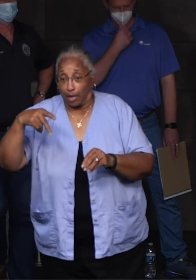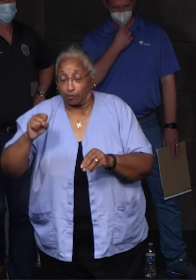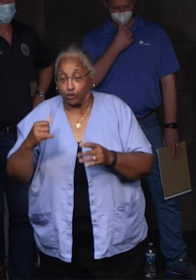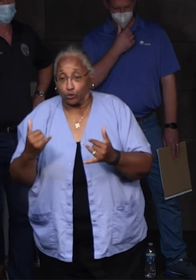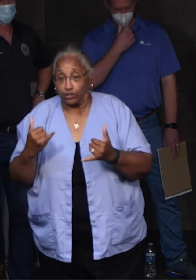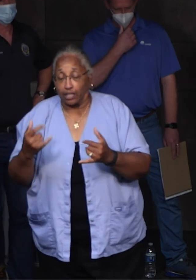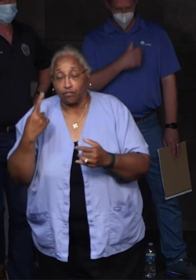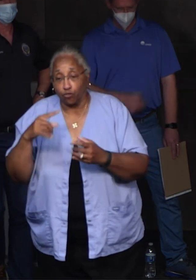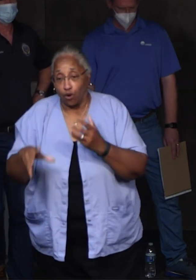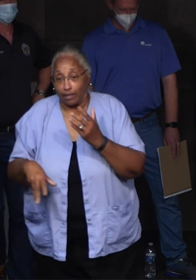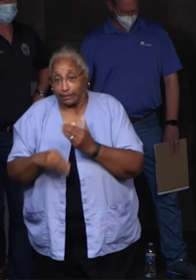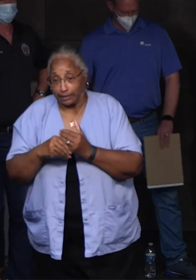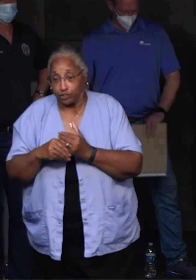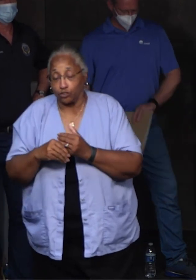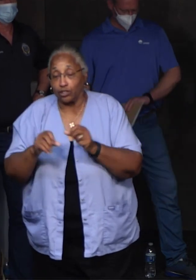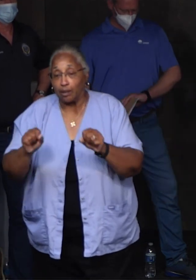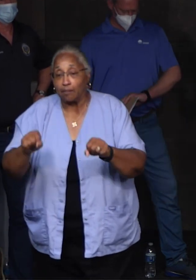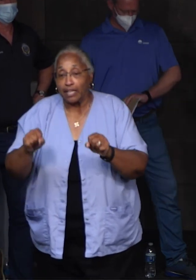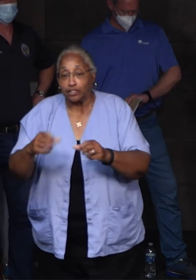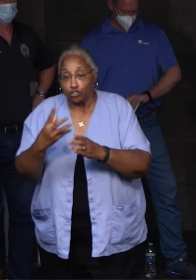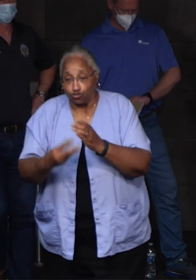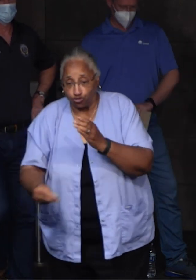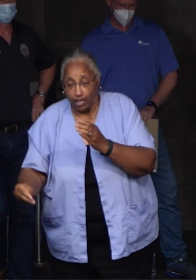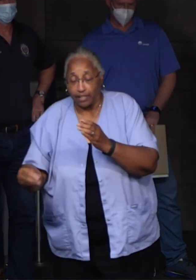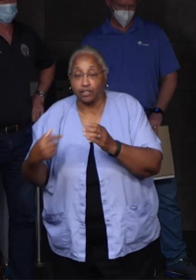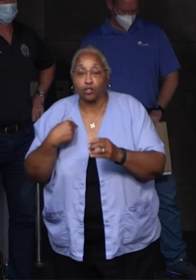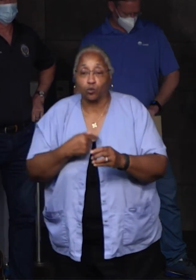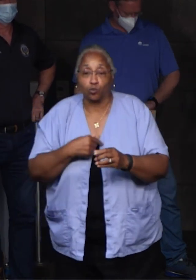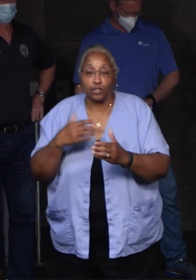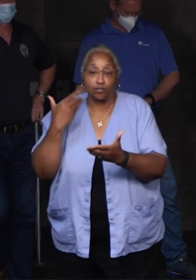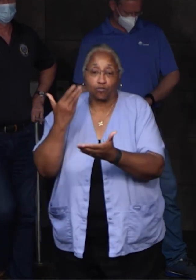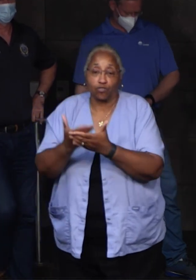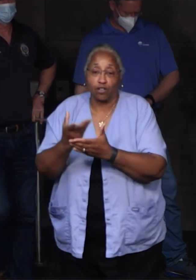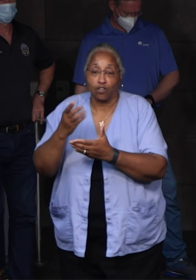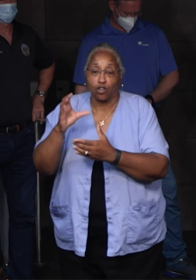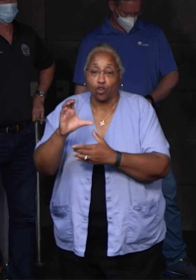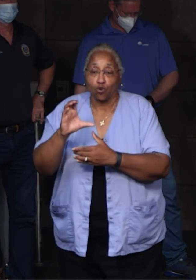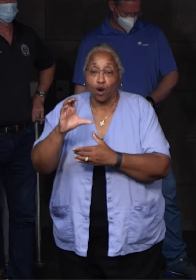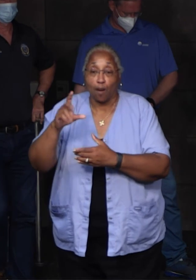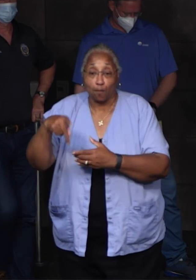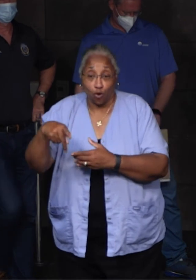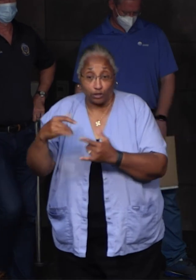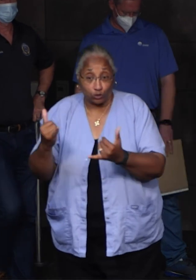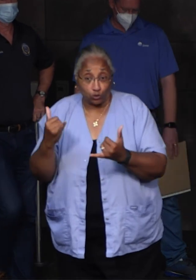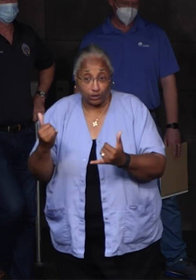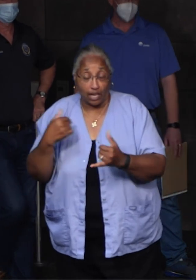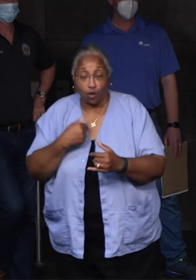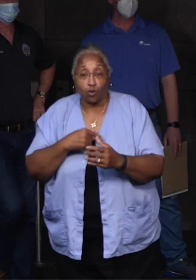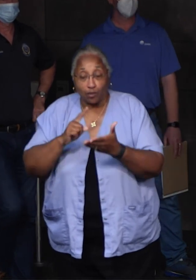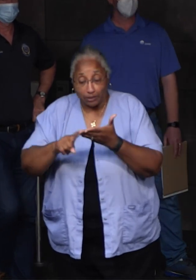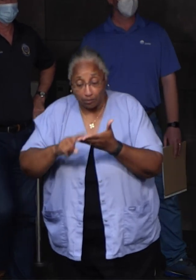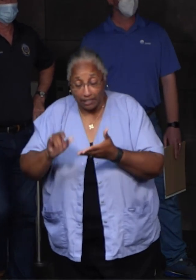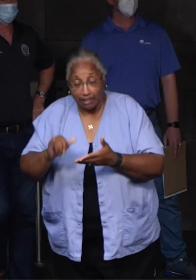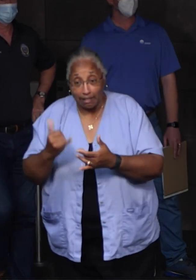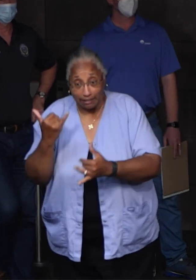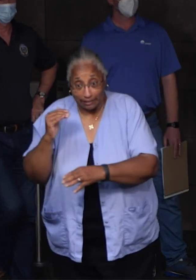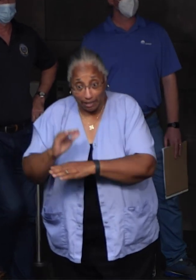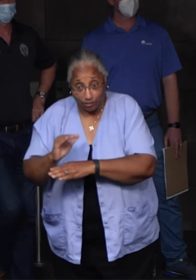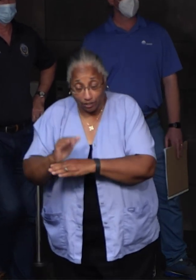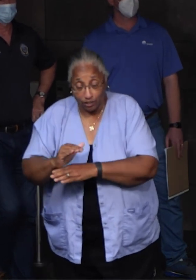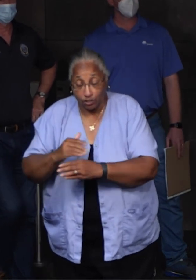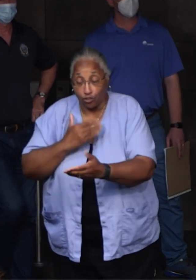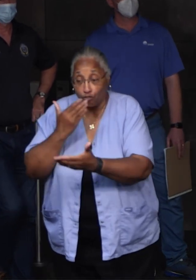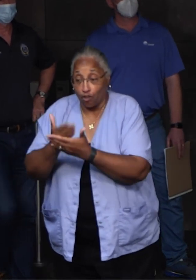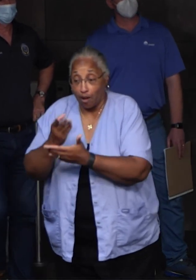additional capacity to drain. We made it to the Crown Point station today, and we were inspecting that this afternoon. We made it to the